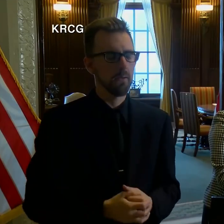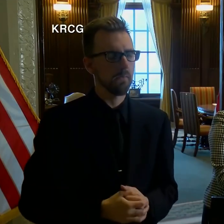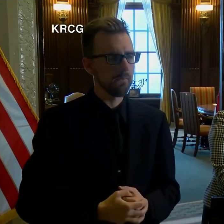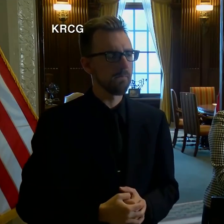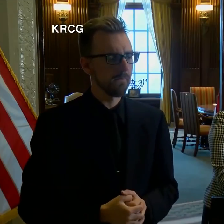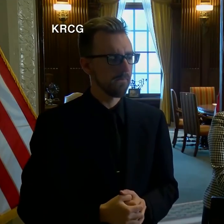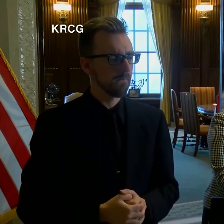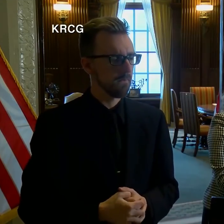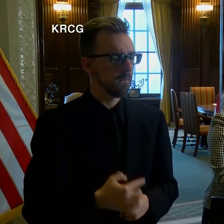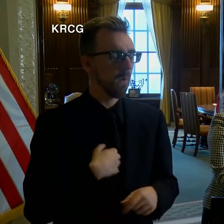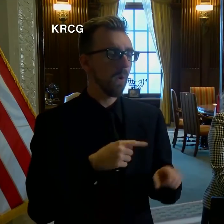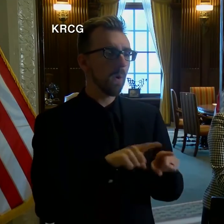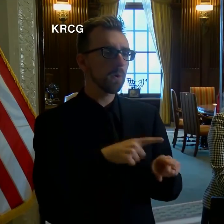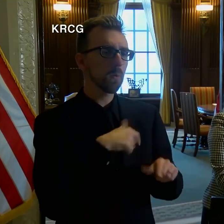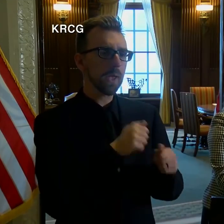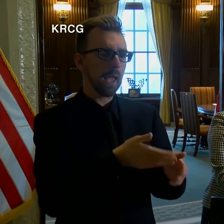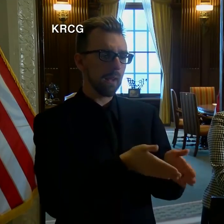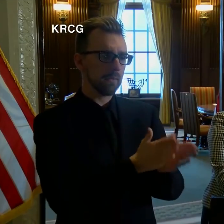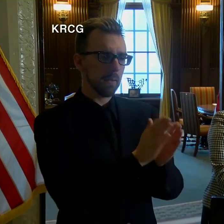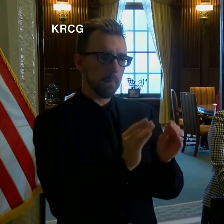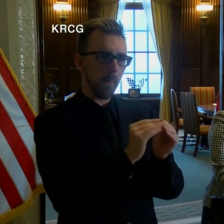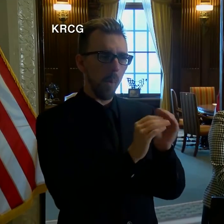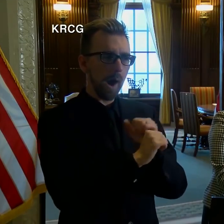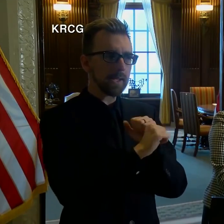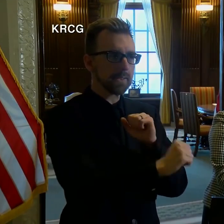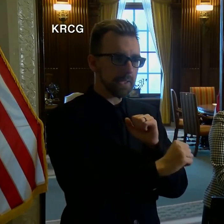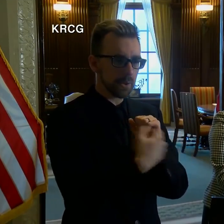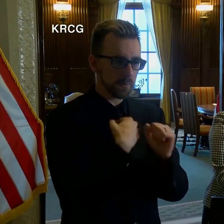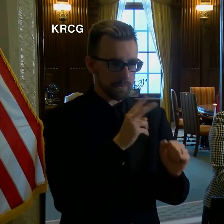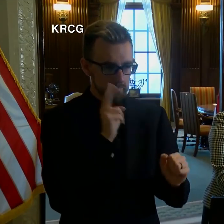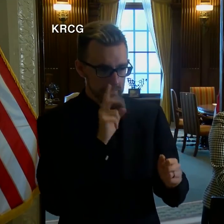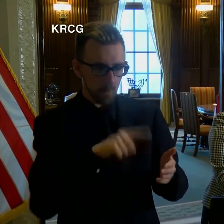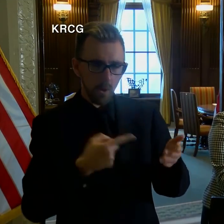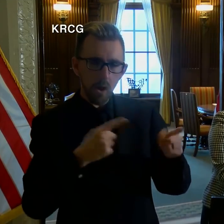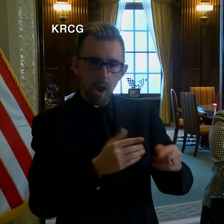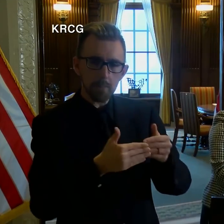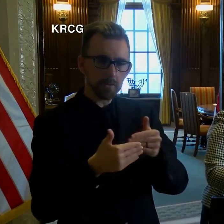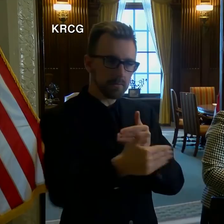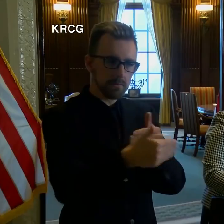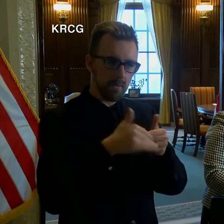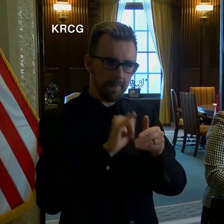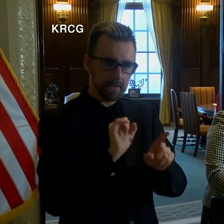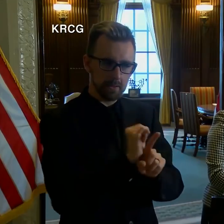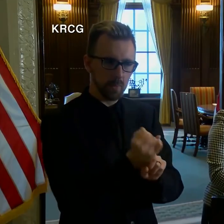may also be able to request additional extension as we see what happens in this situation.